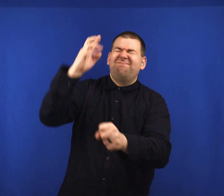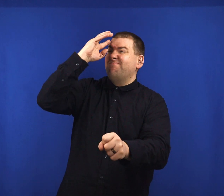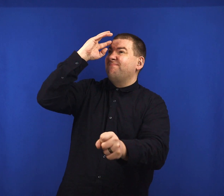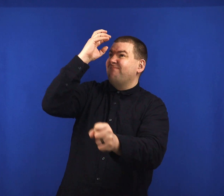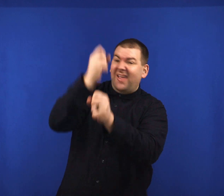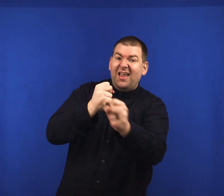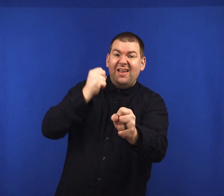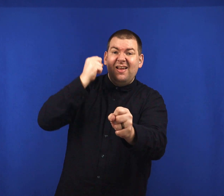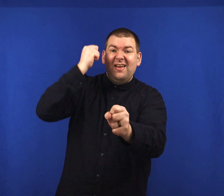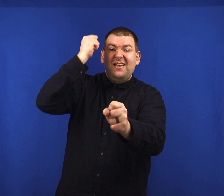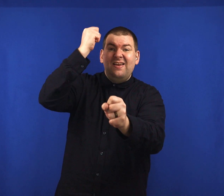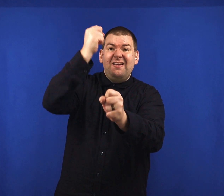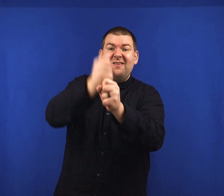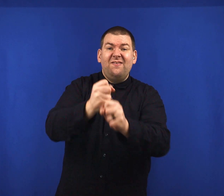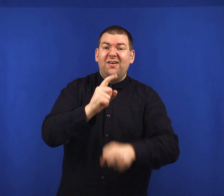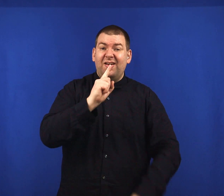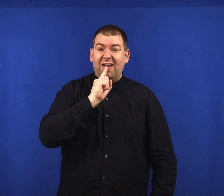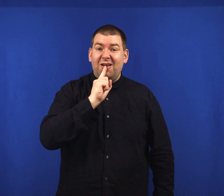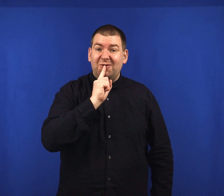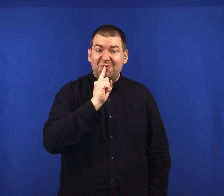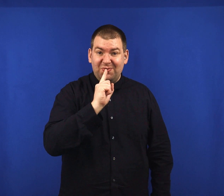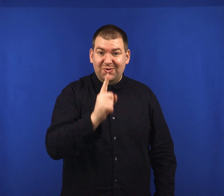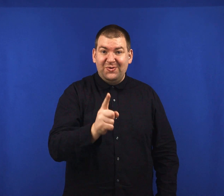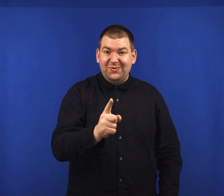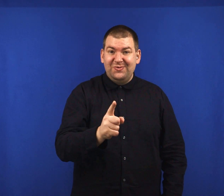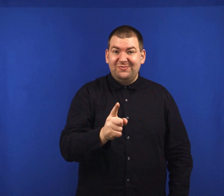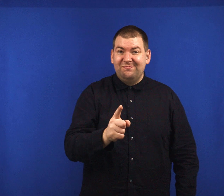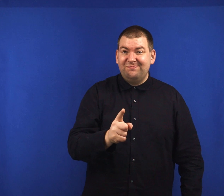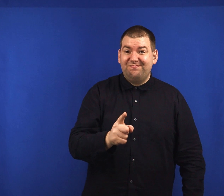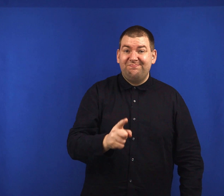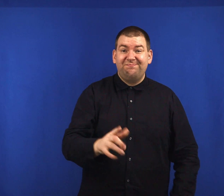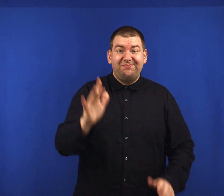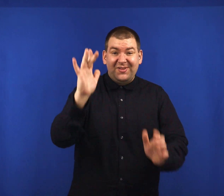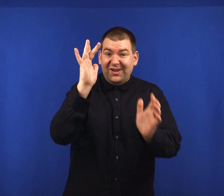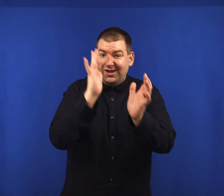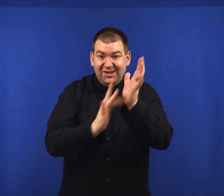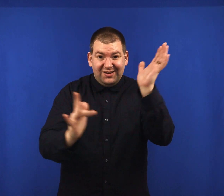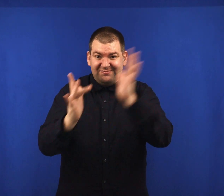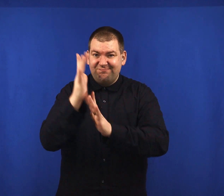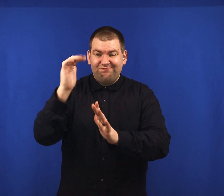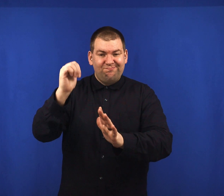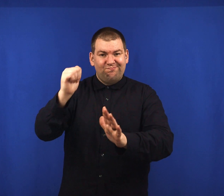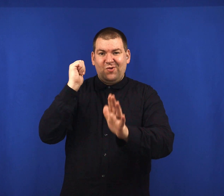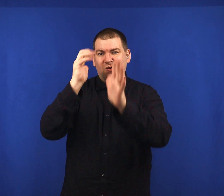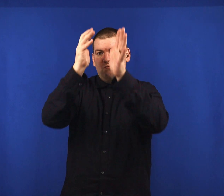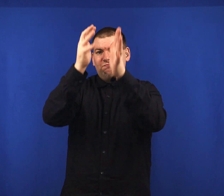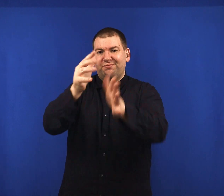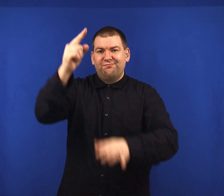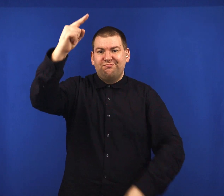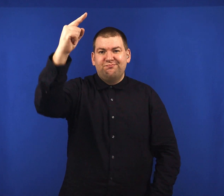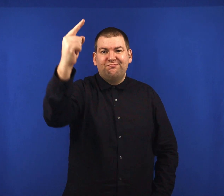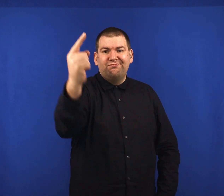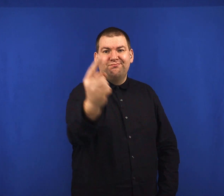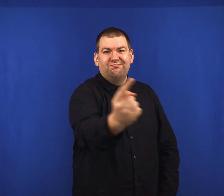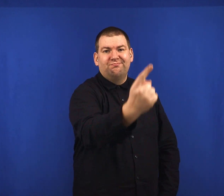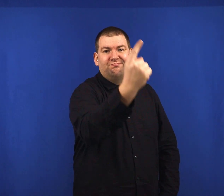faithful and true. He won't just get you by.